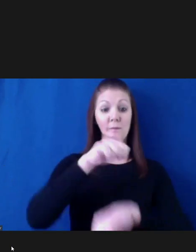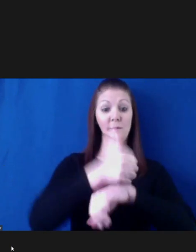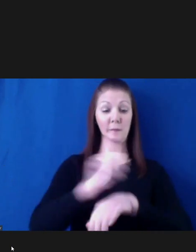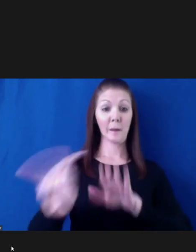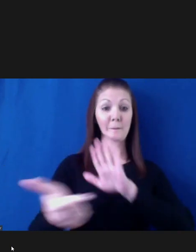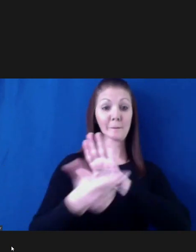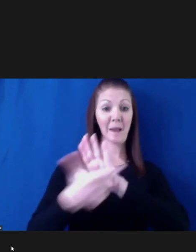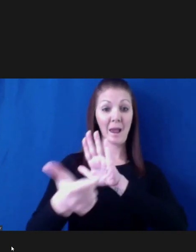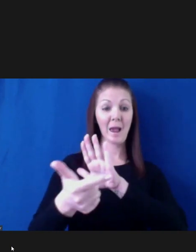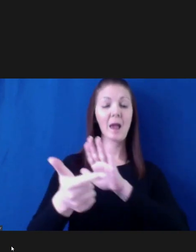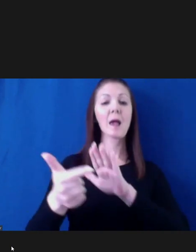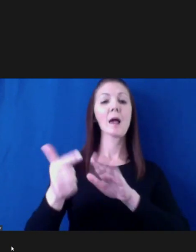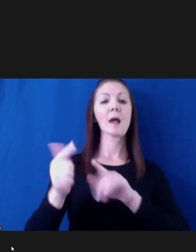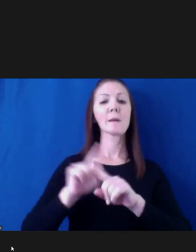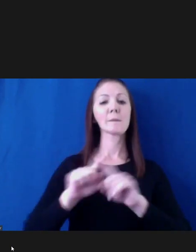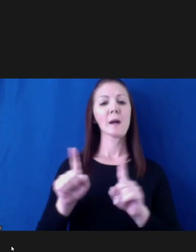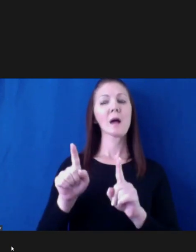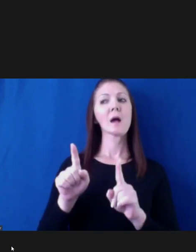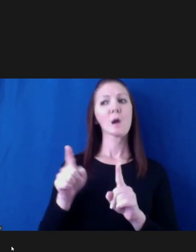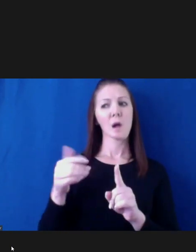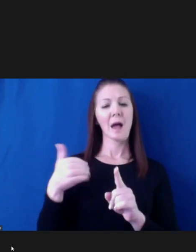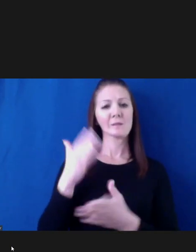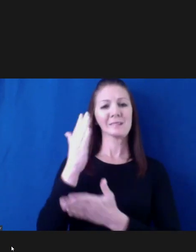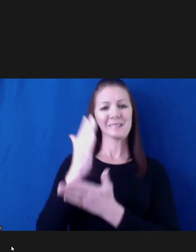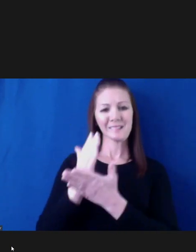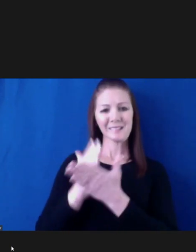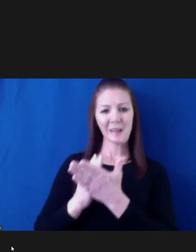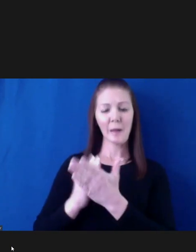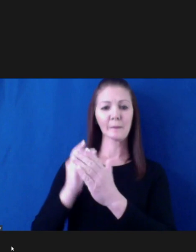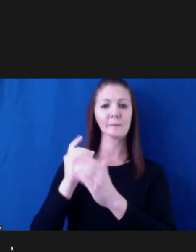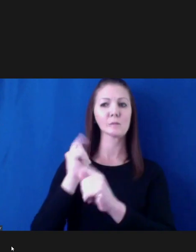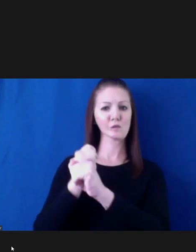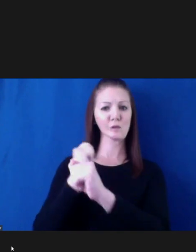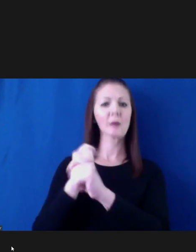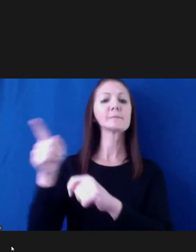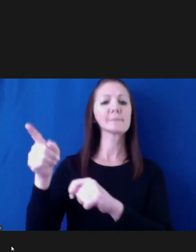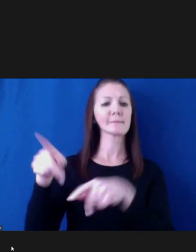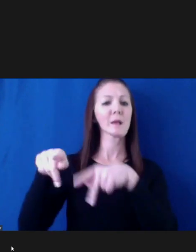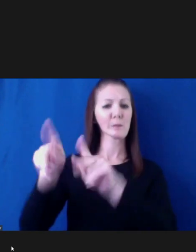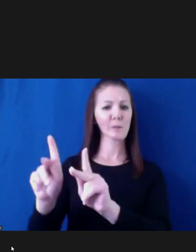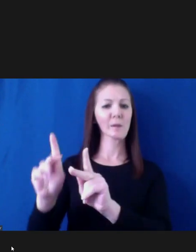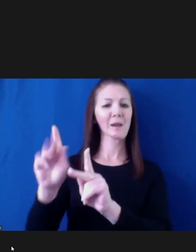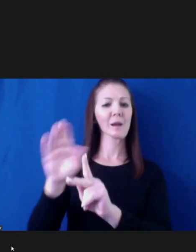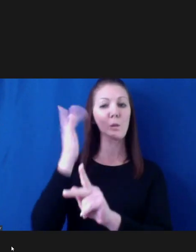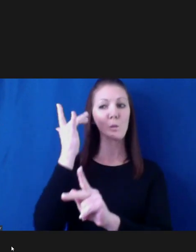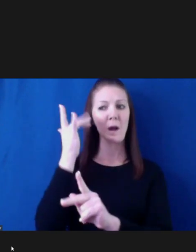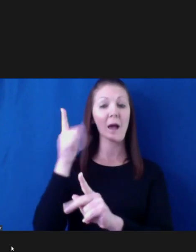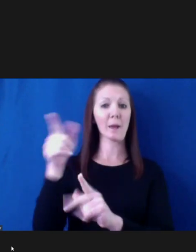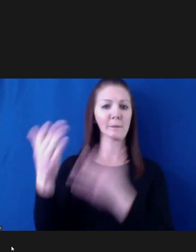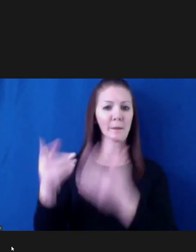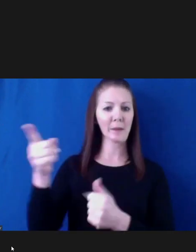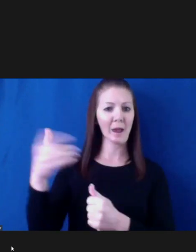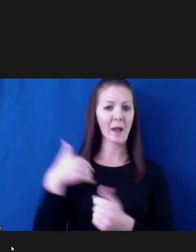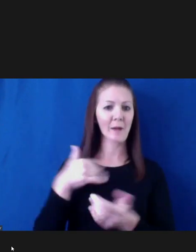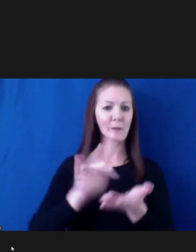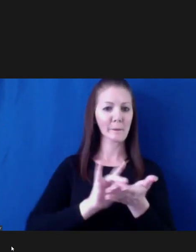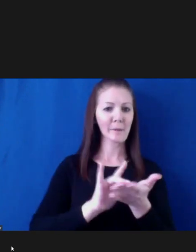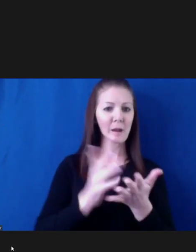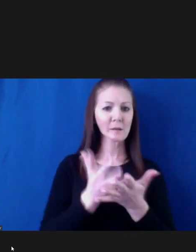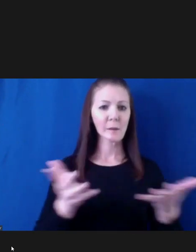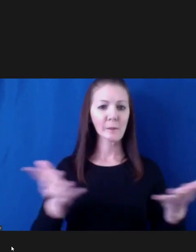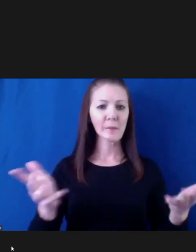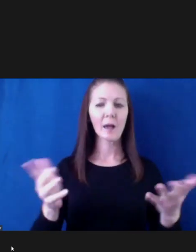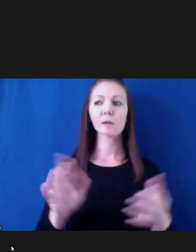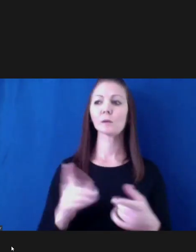We call them TT trucks, these tractor trailer trucks, which includes medical supplies and or COVID related